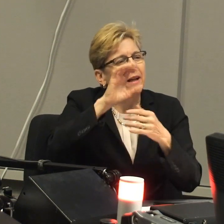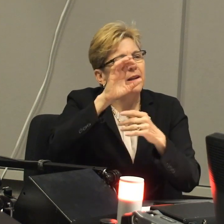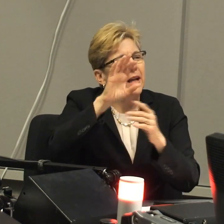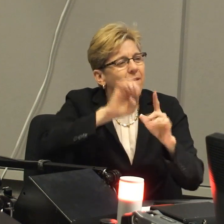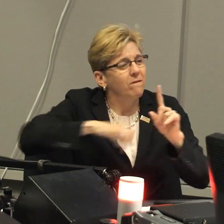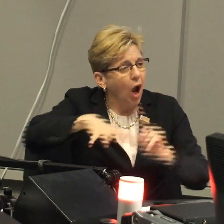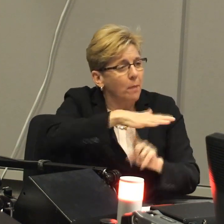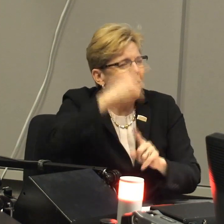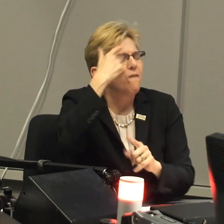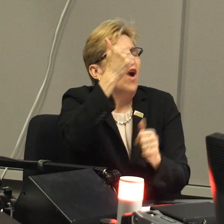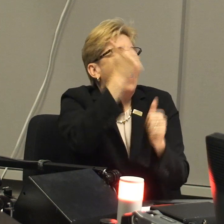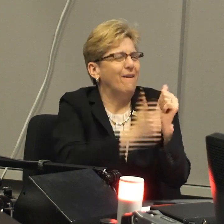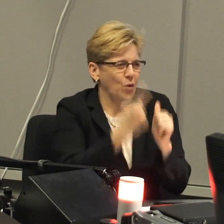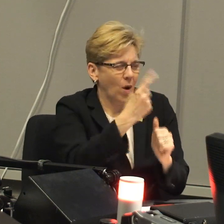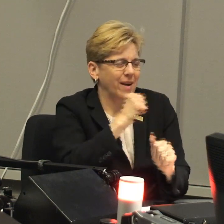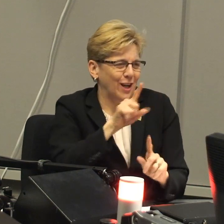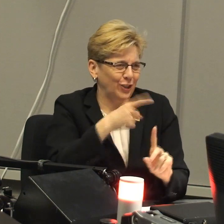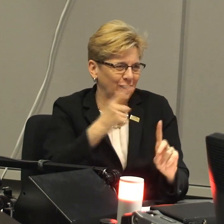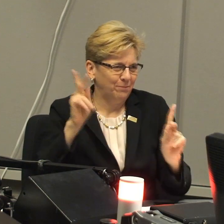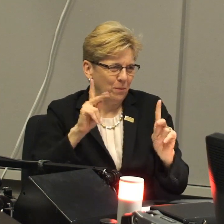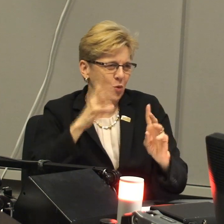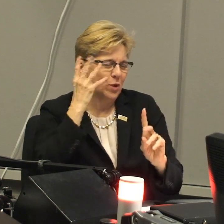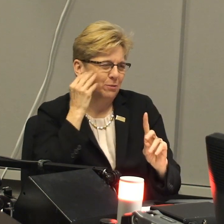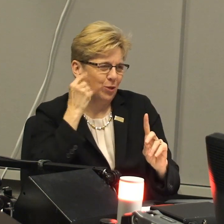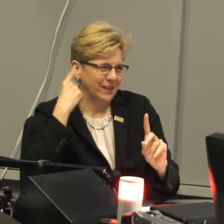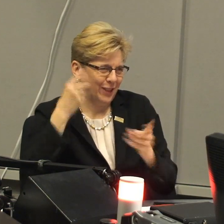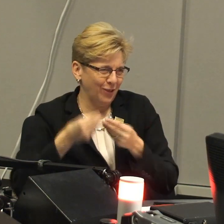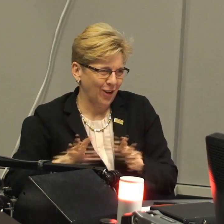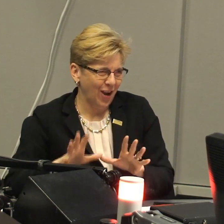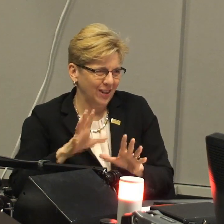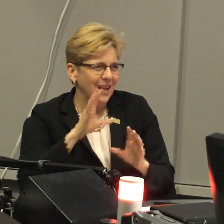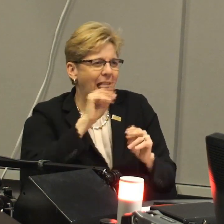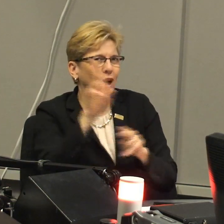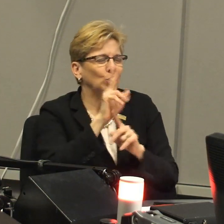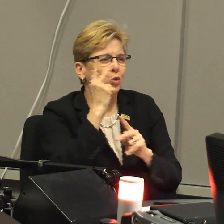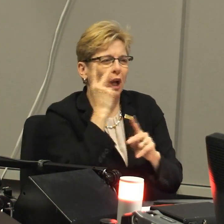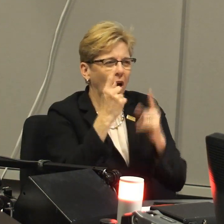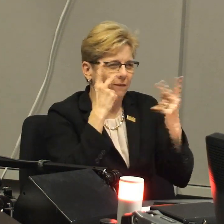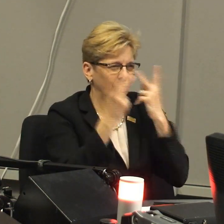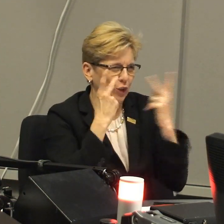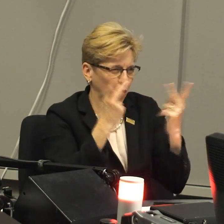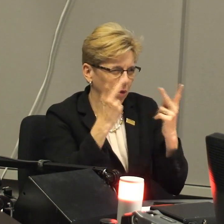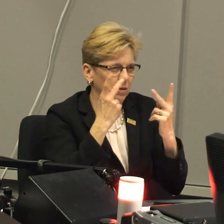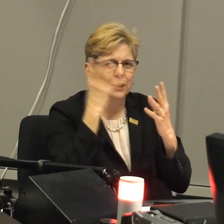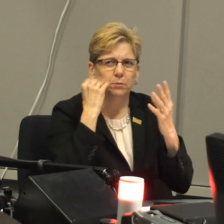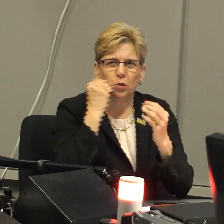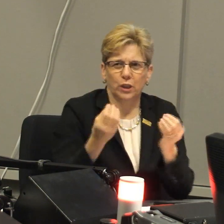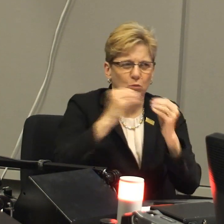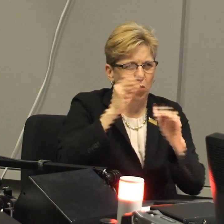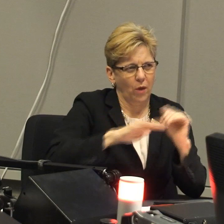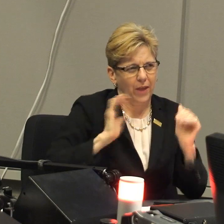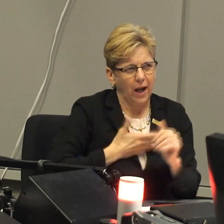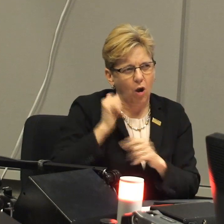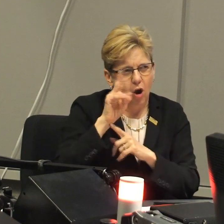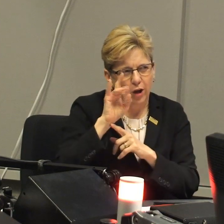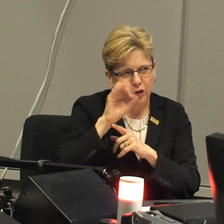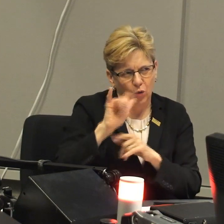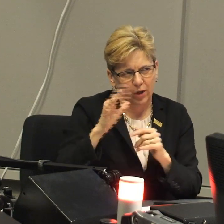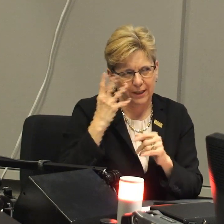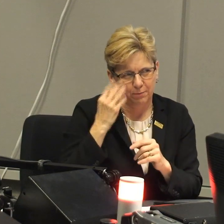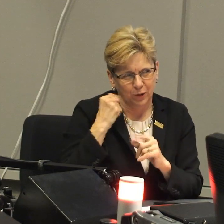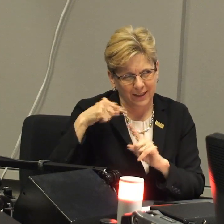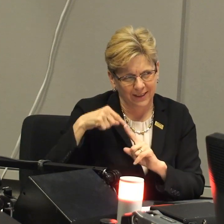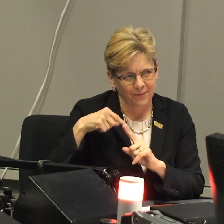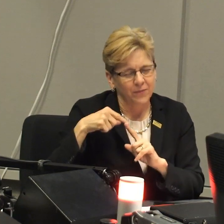much more welcoming for everyone who enters that environment, not just for people who are experiencing hearing losses or